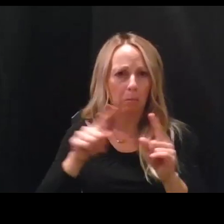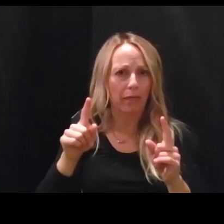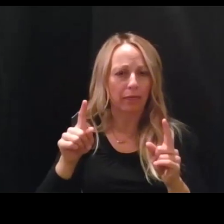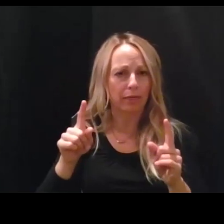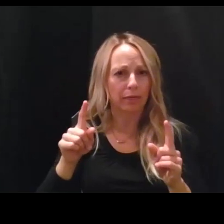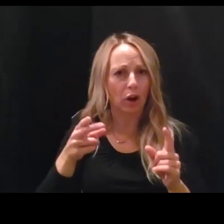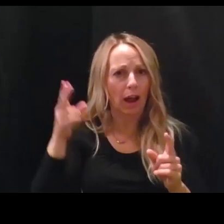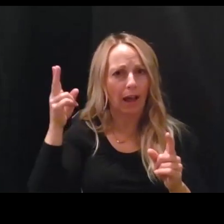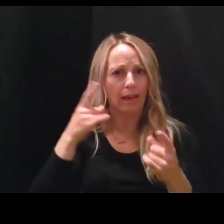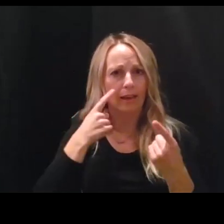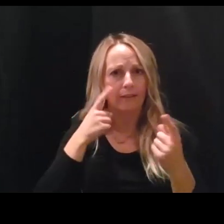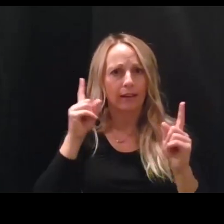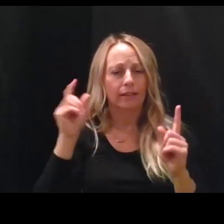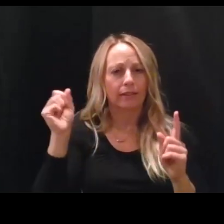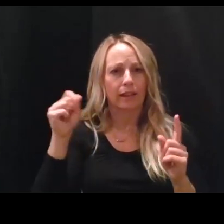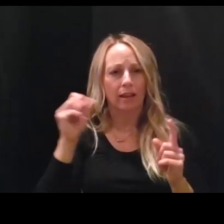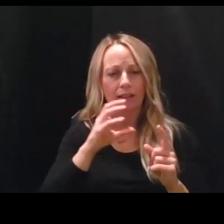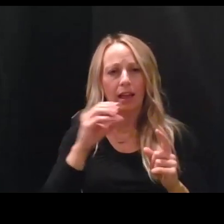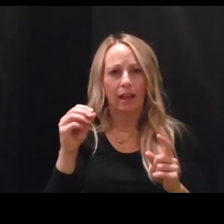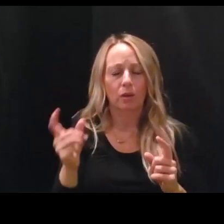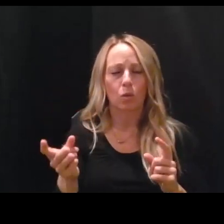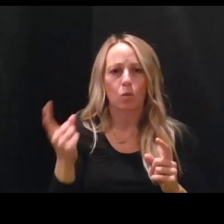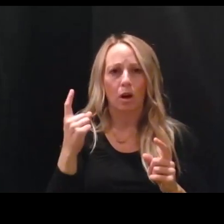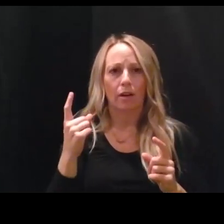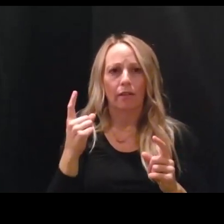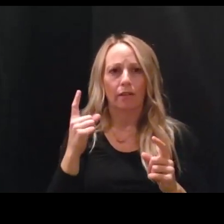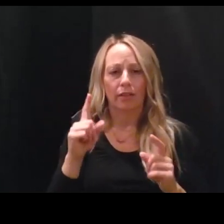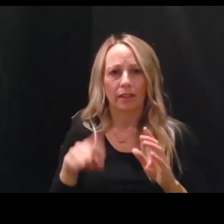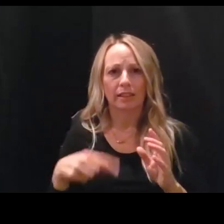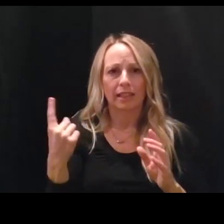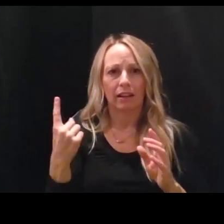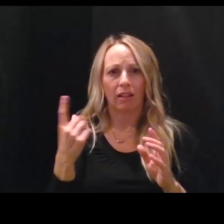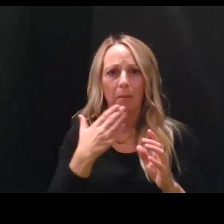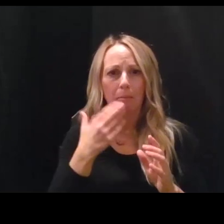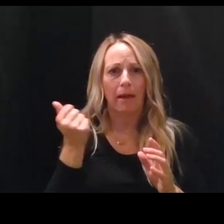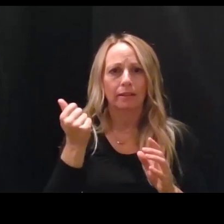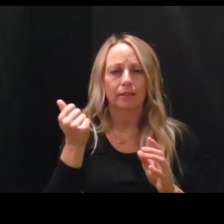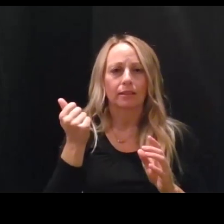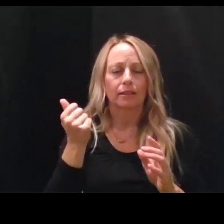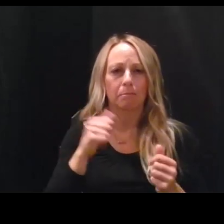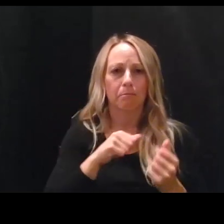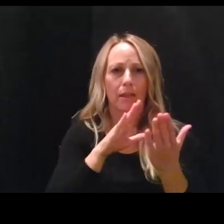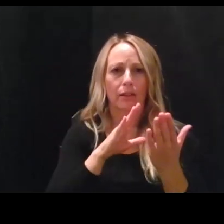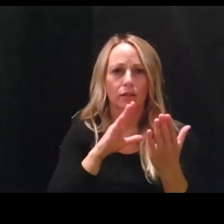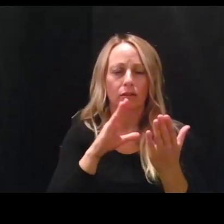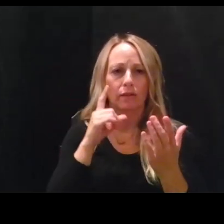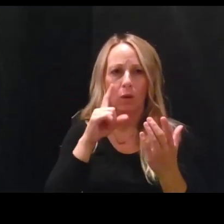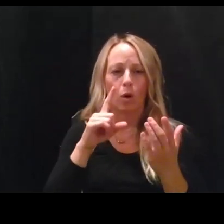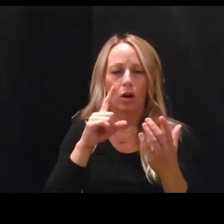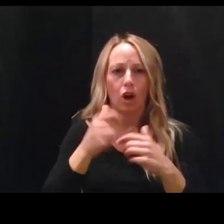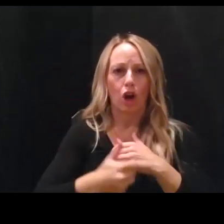effective and they are one of the single best, uh, methods for harm reduction,